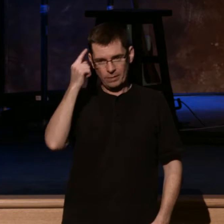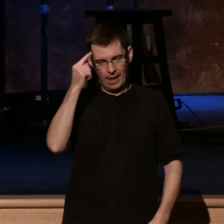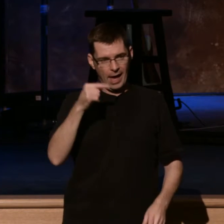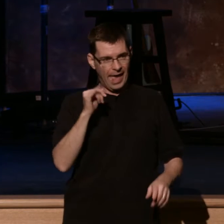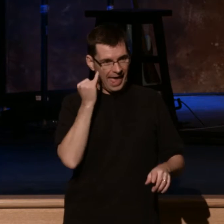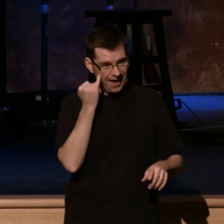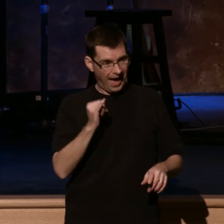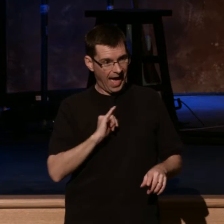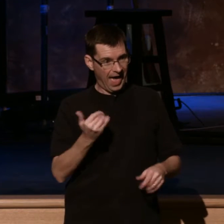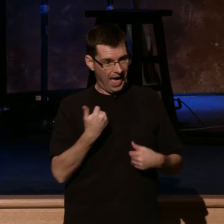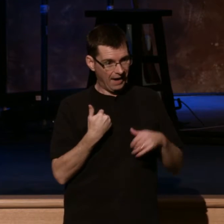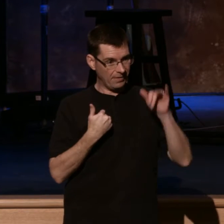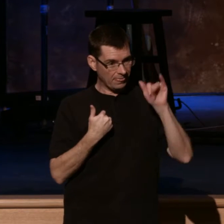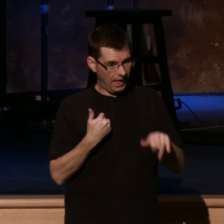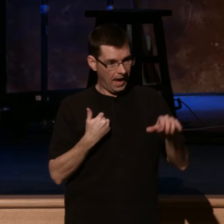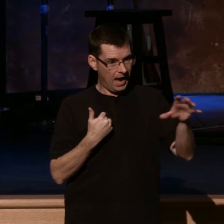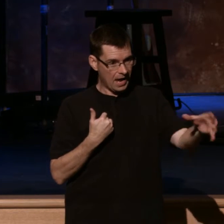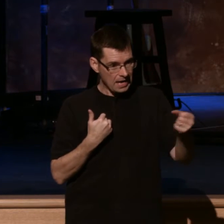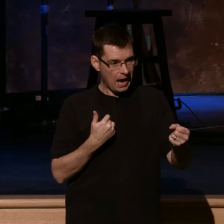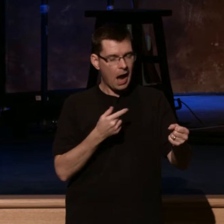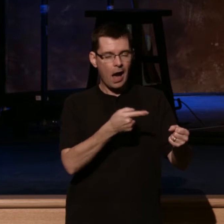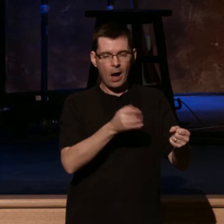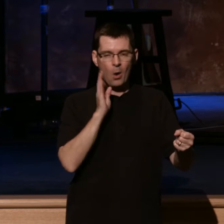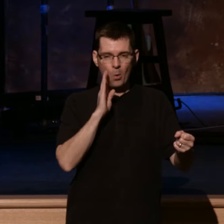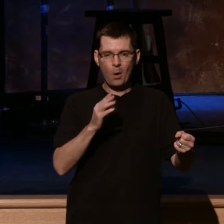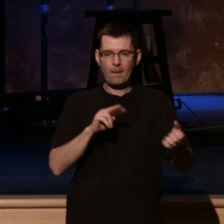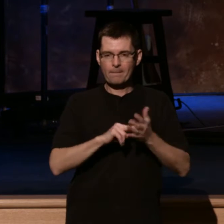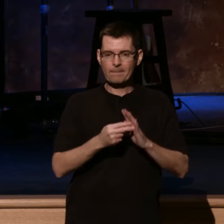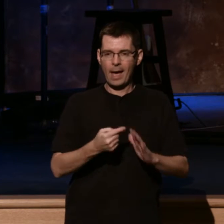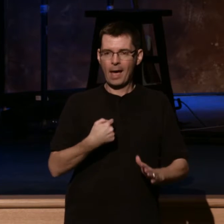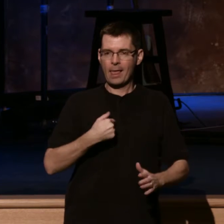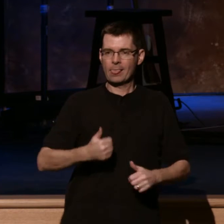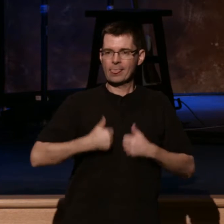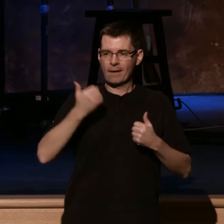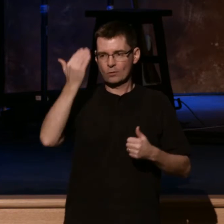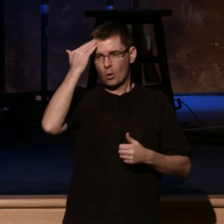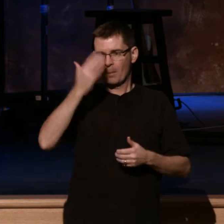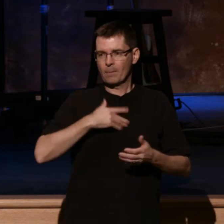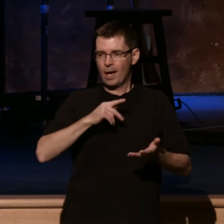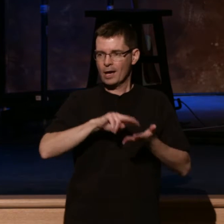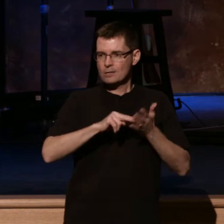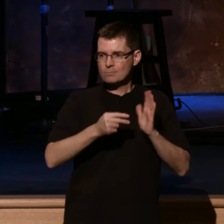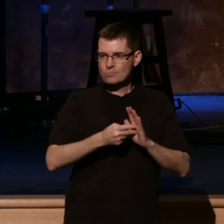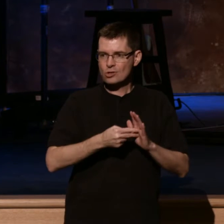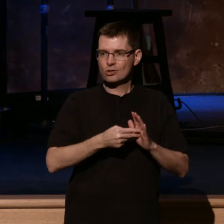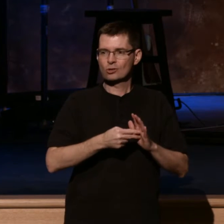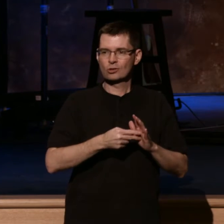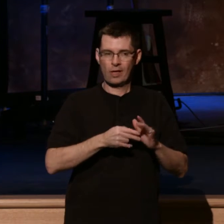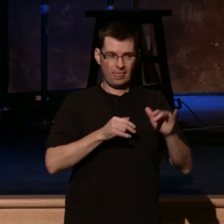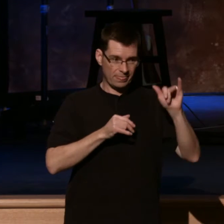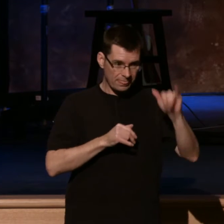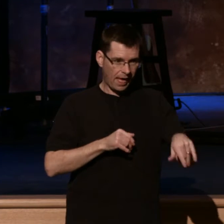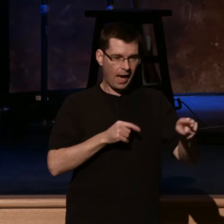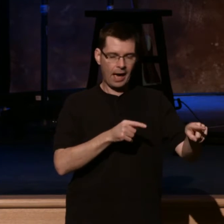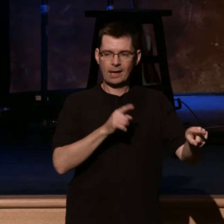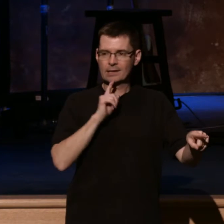life has meaning. Then I'll know I have value. I'll feel significant and secure. He says, That is an idol.